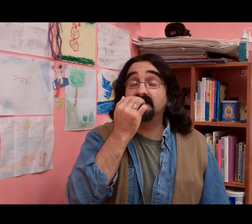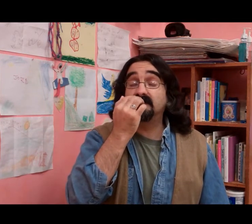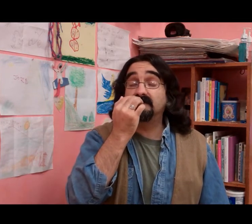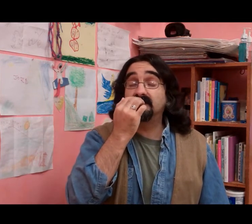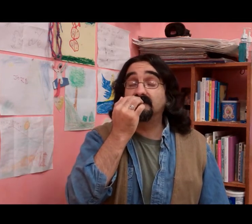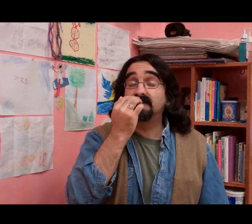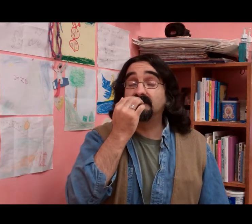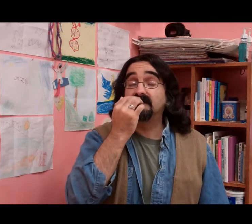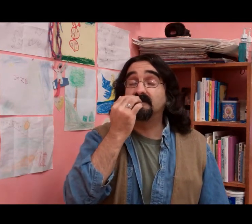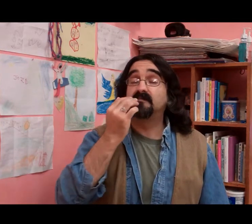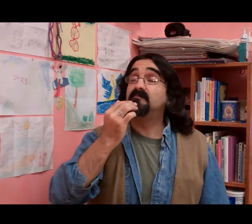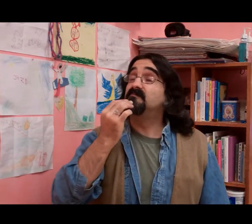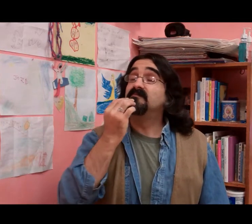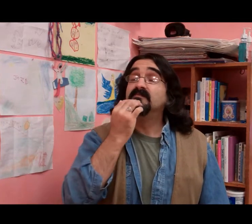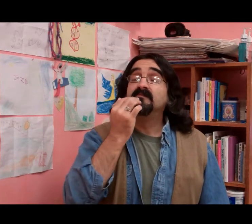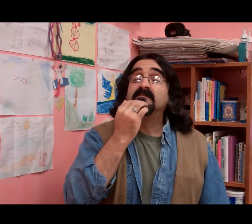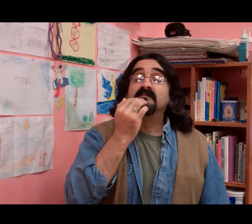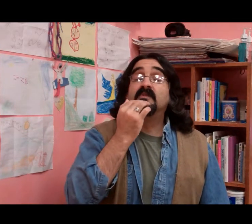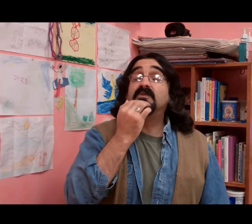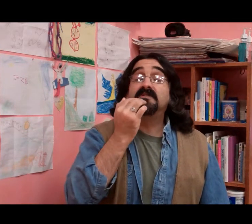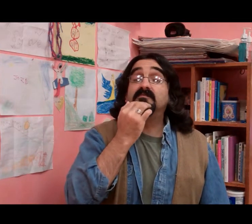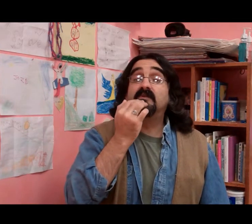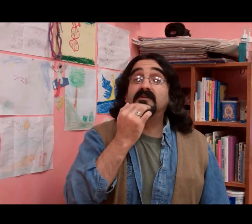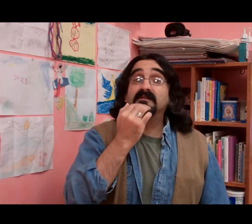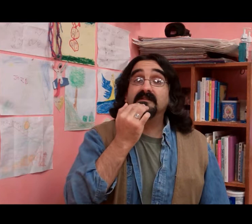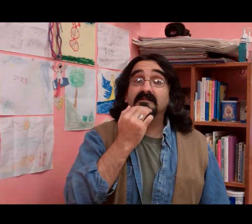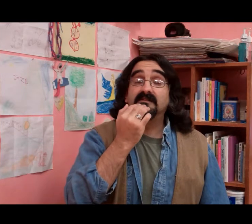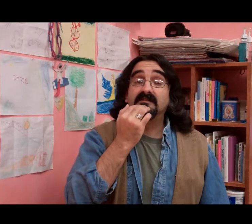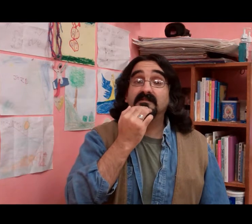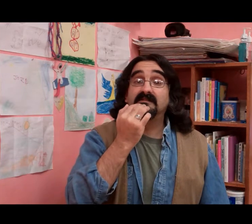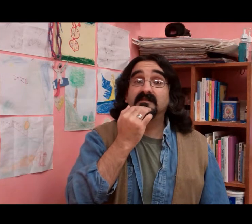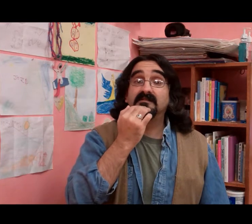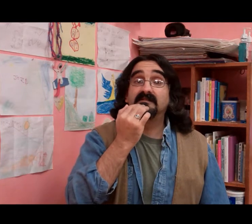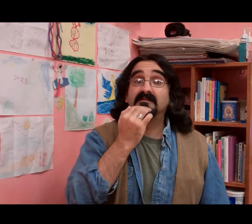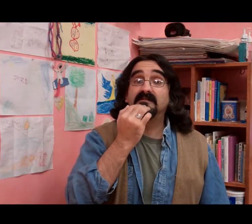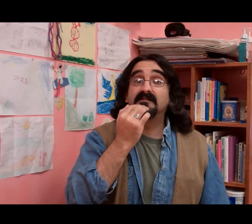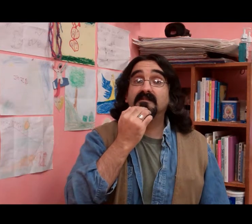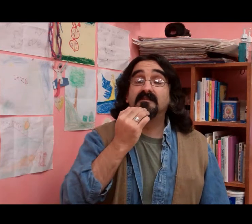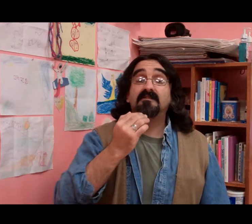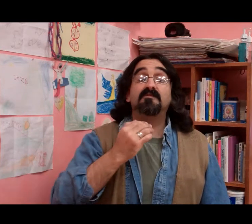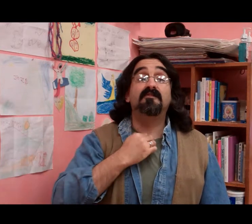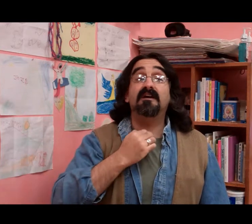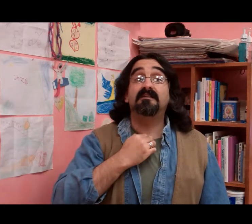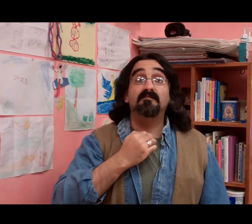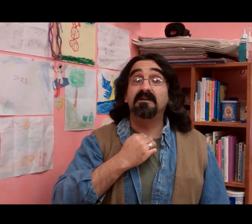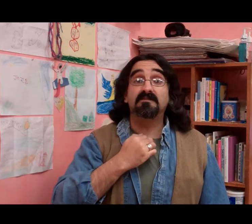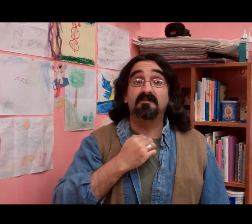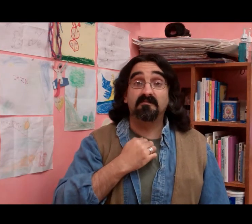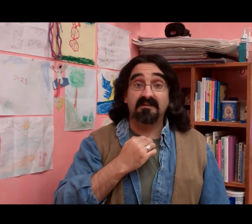most important to finding my soulmate